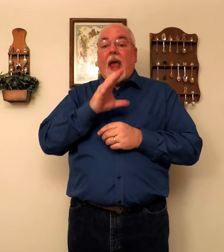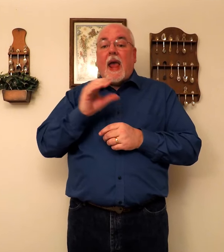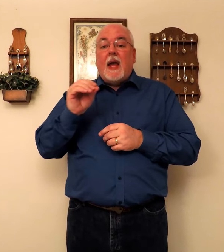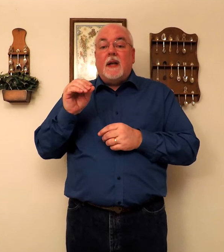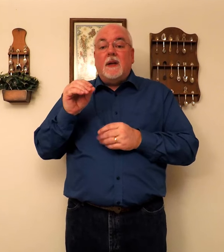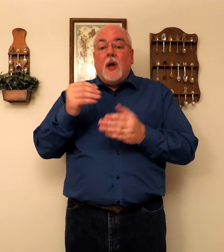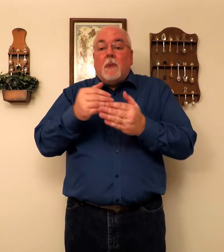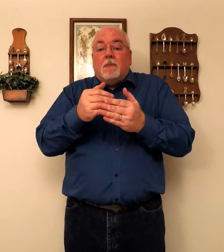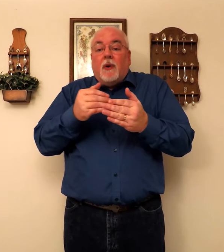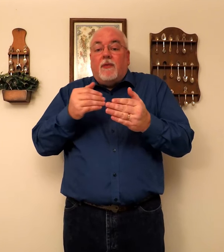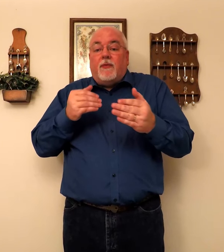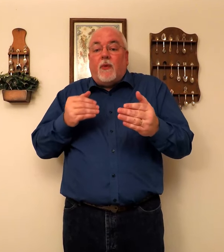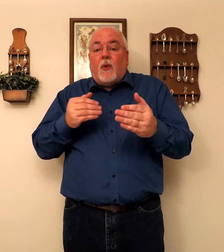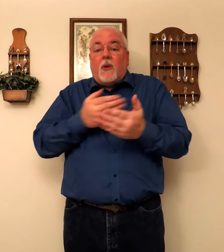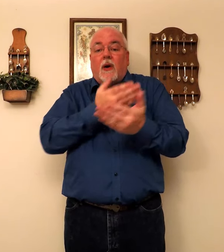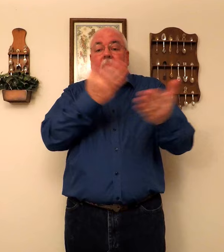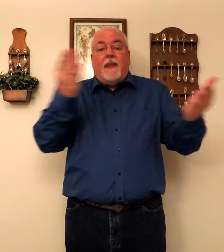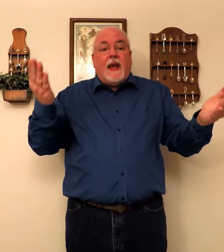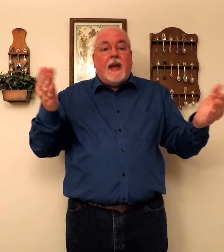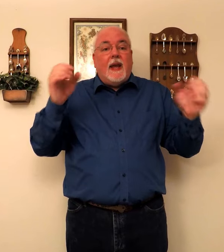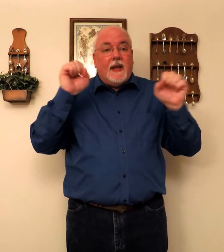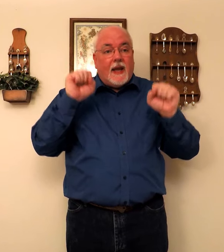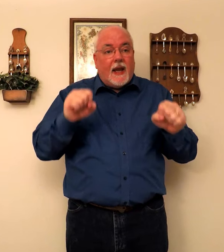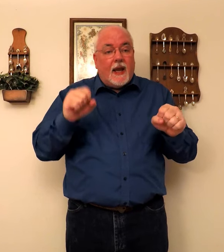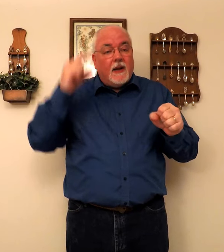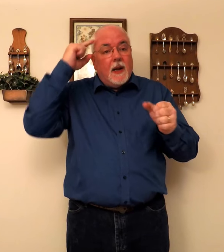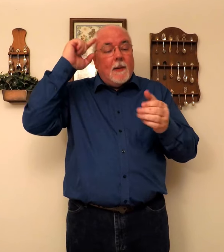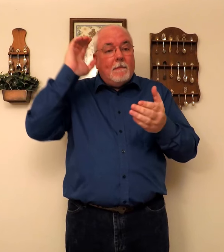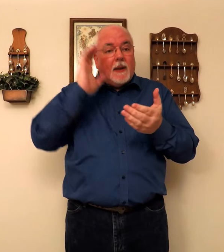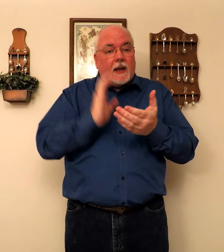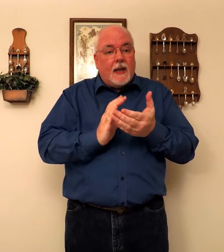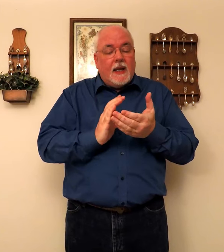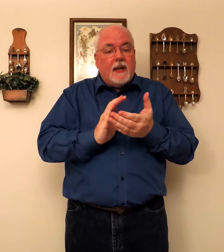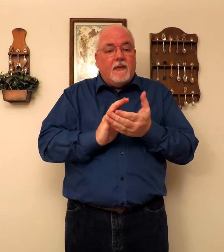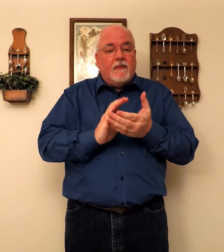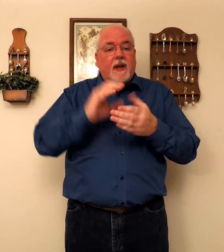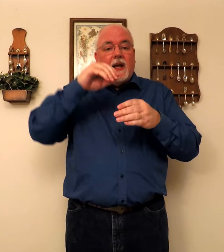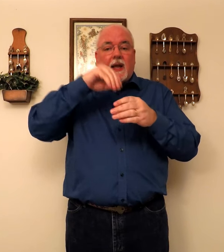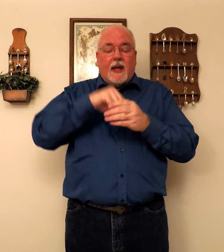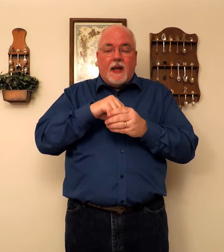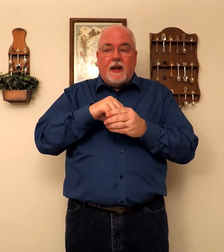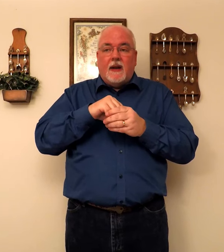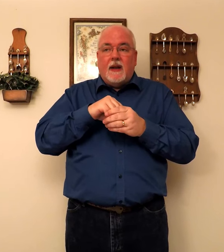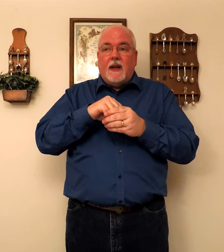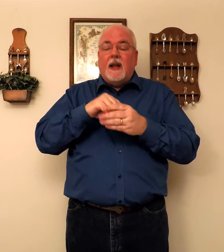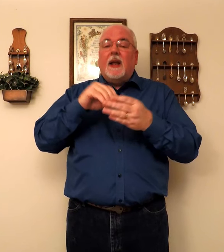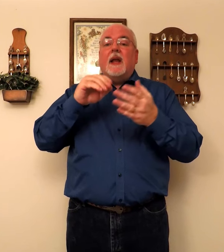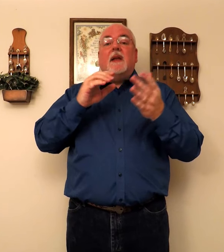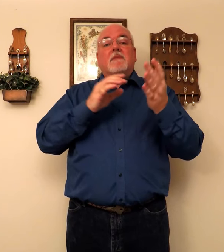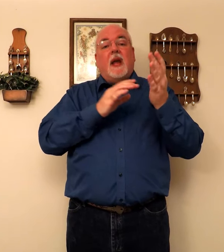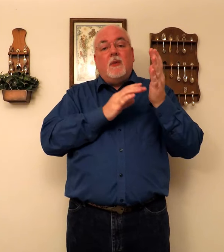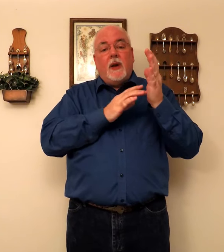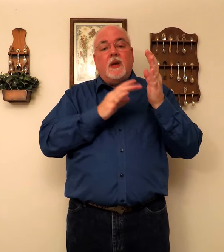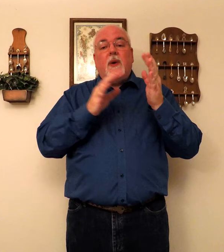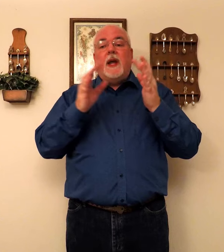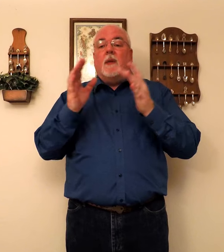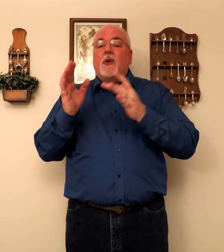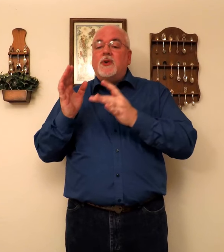And. Before. They. Can. Believe. In. And we can do him. Or